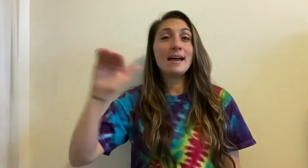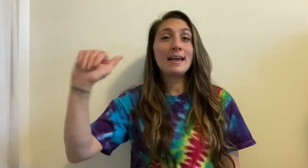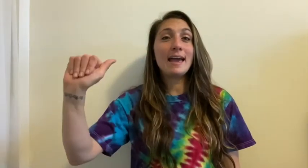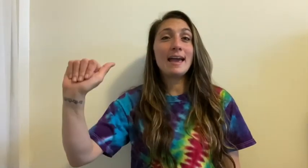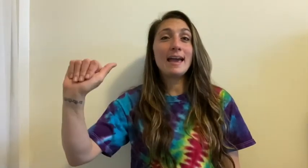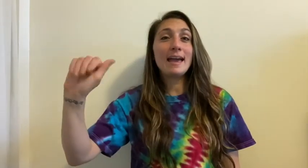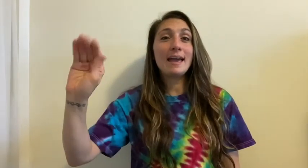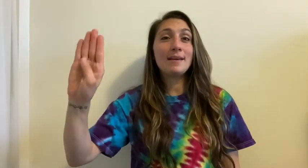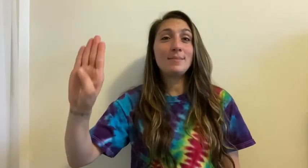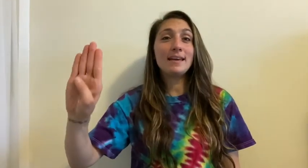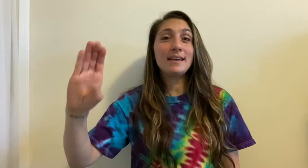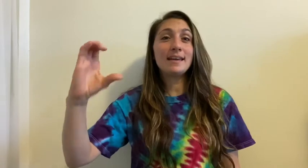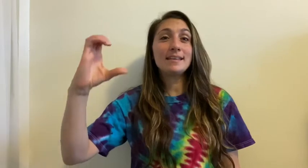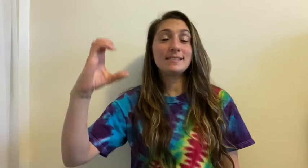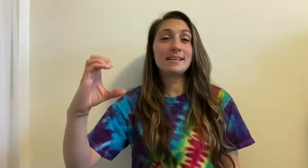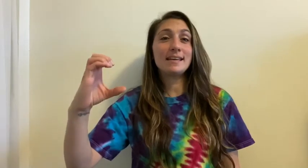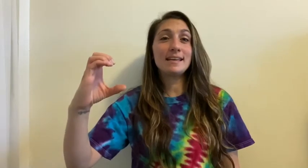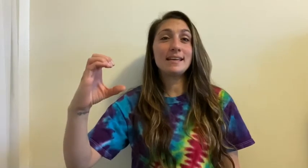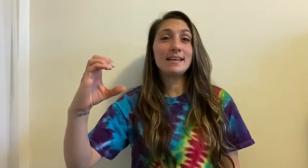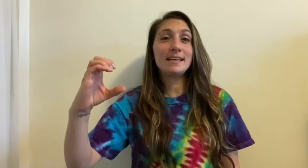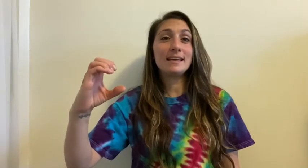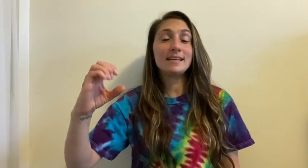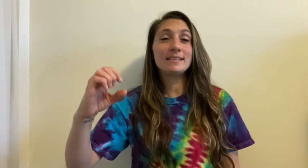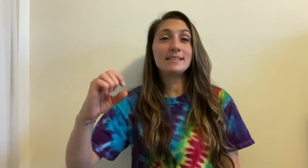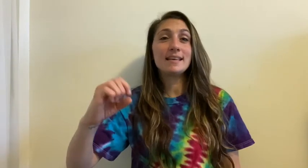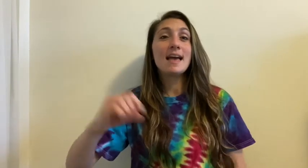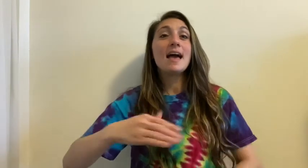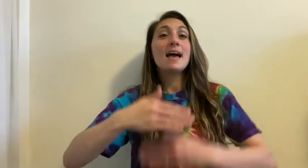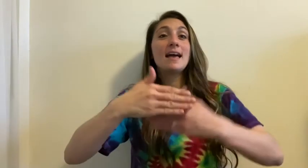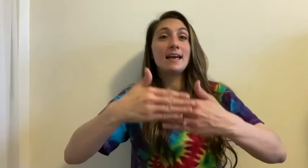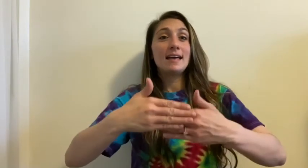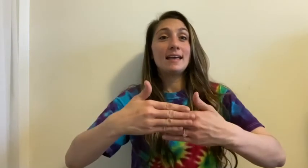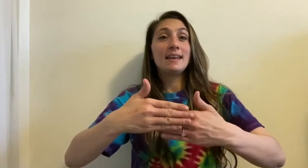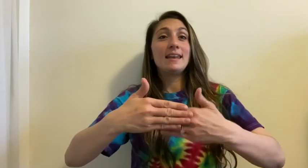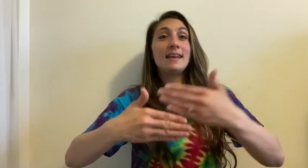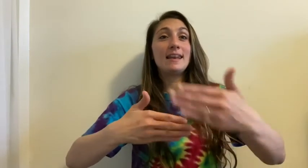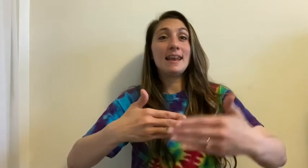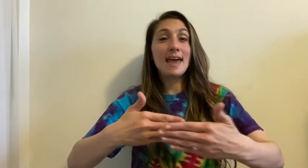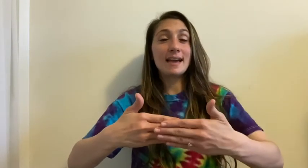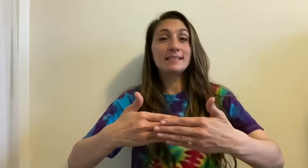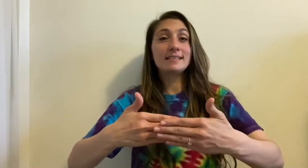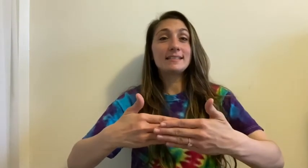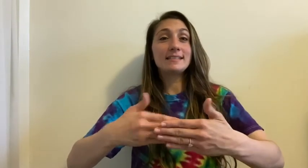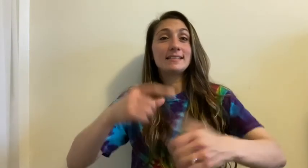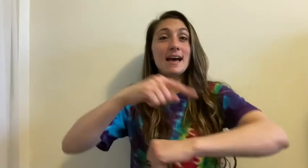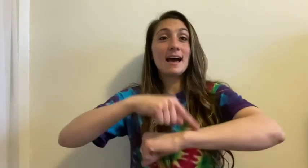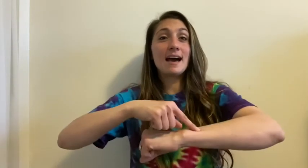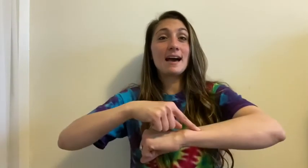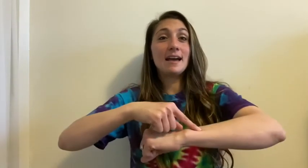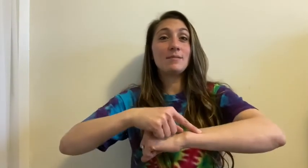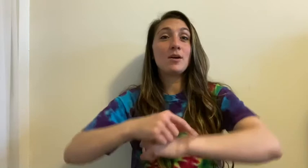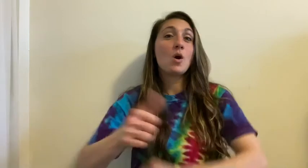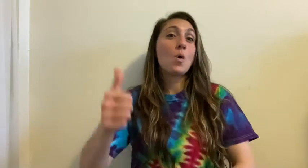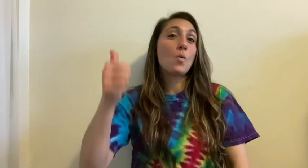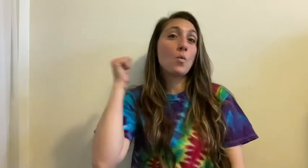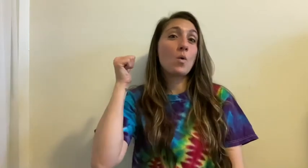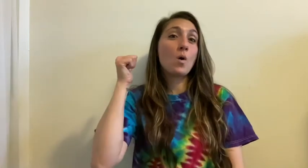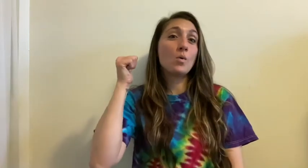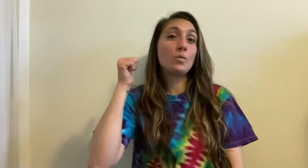ABCs. Next time won't